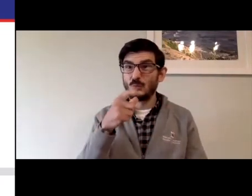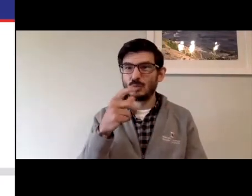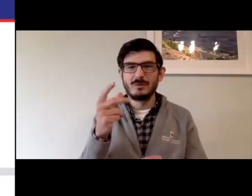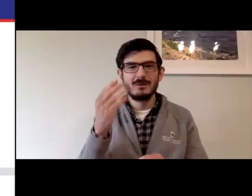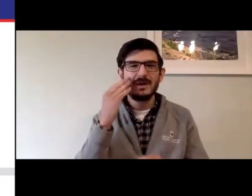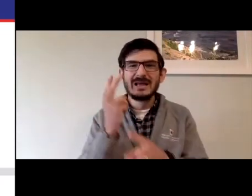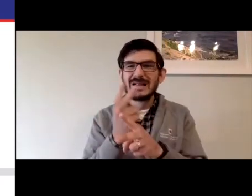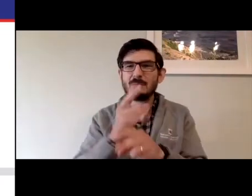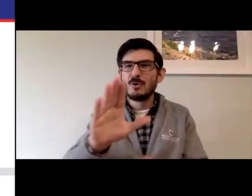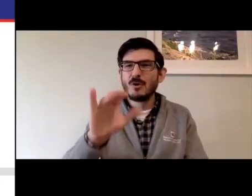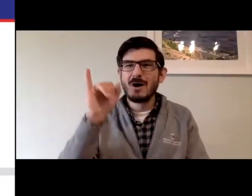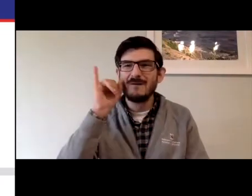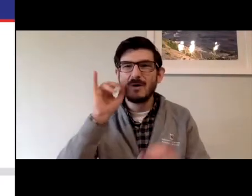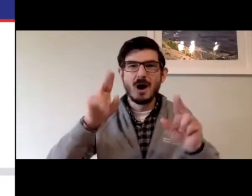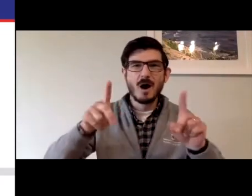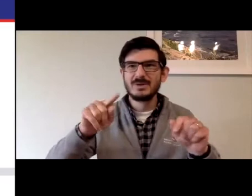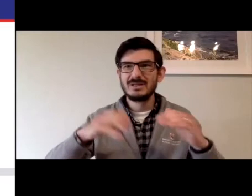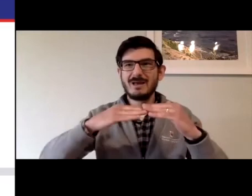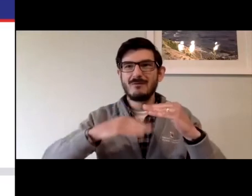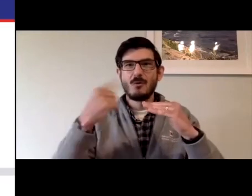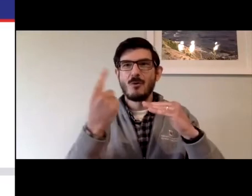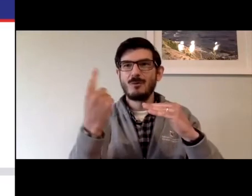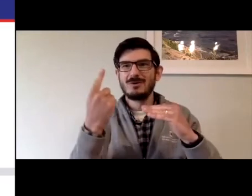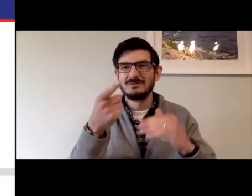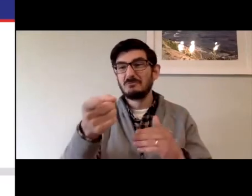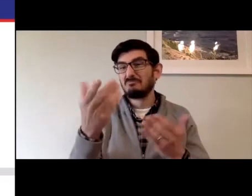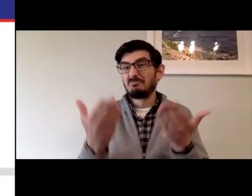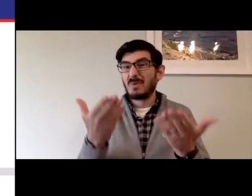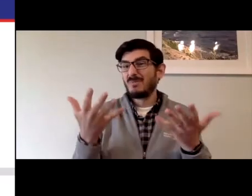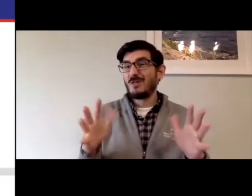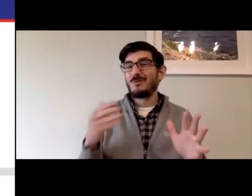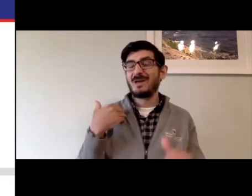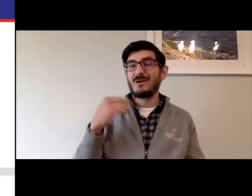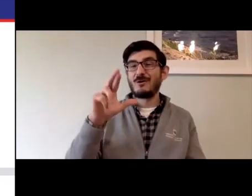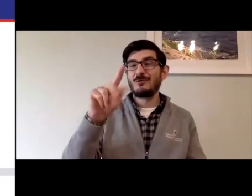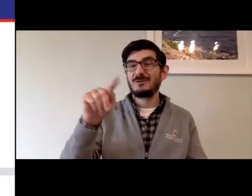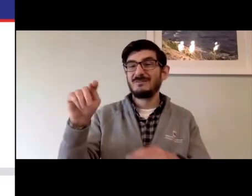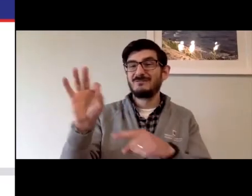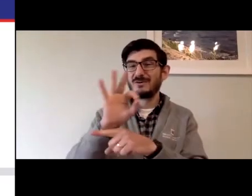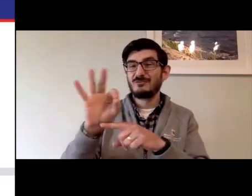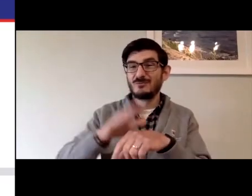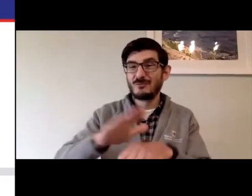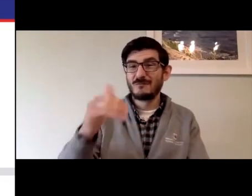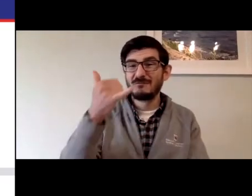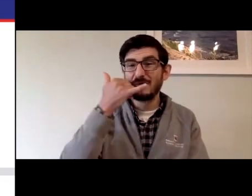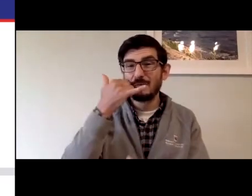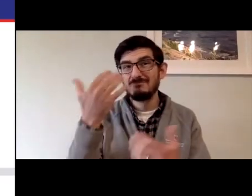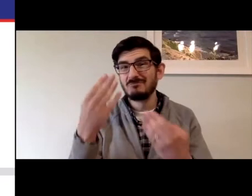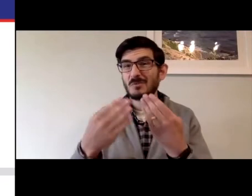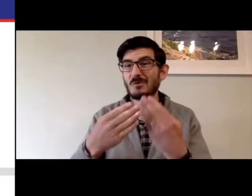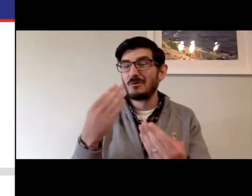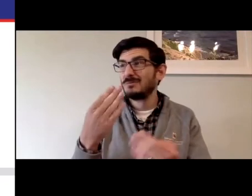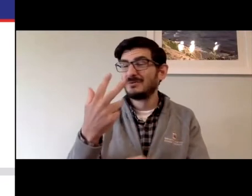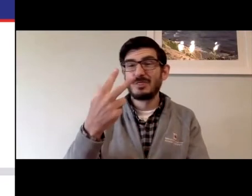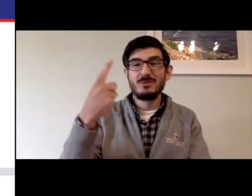So that means if you've kept your iPhones up to date, you might already have RTT functionality